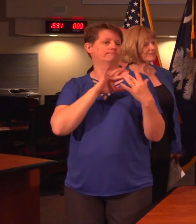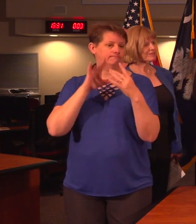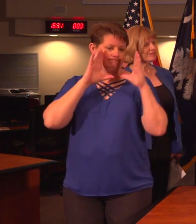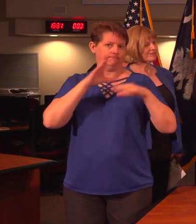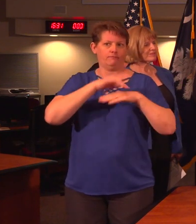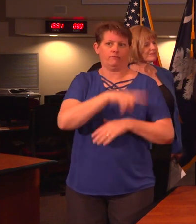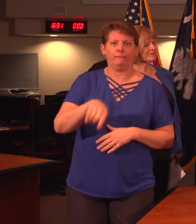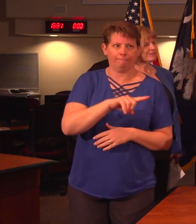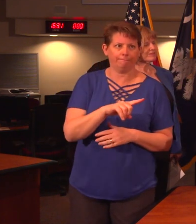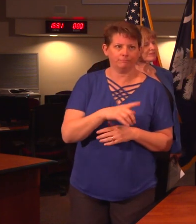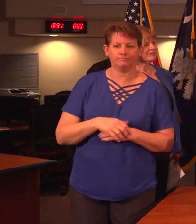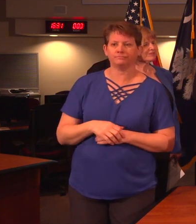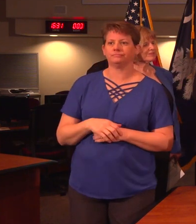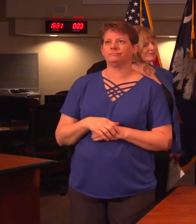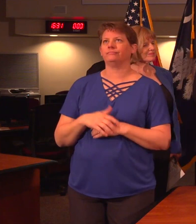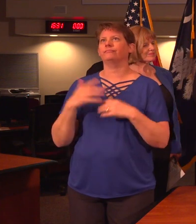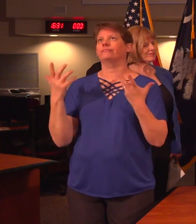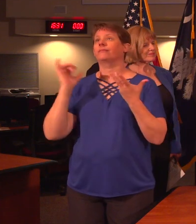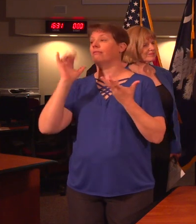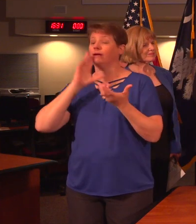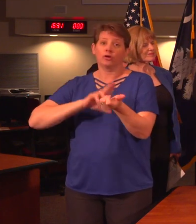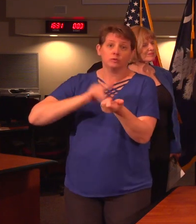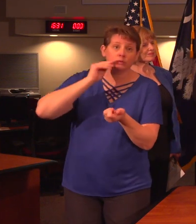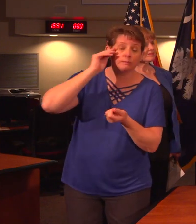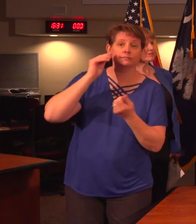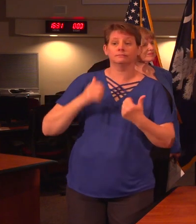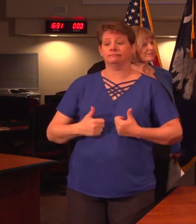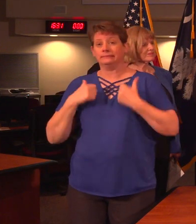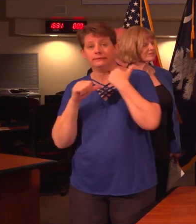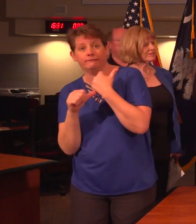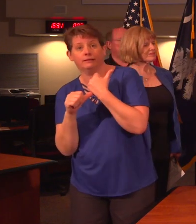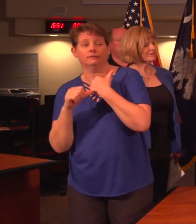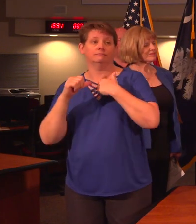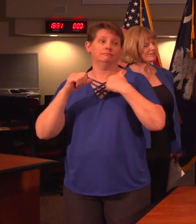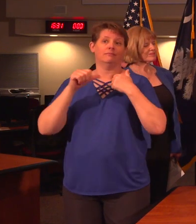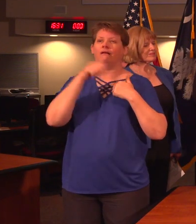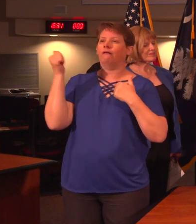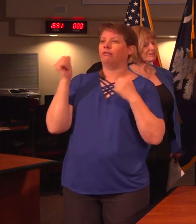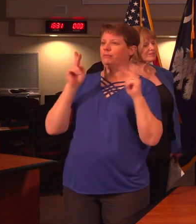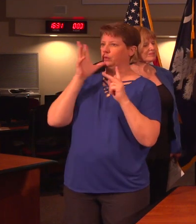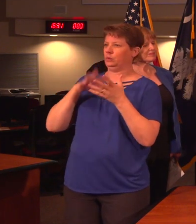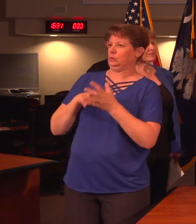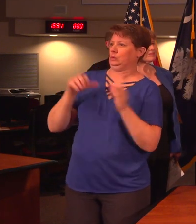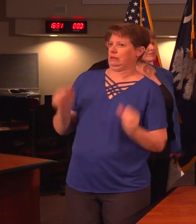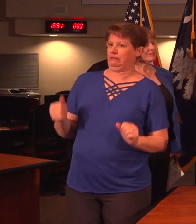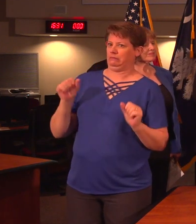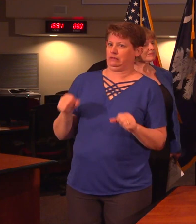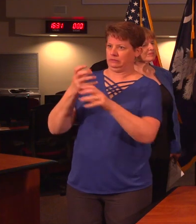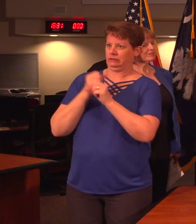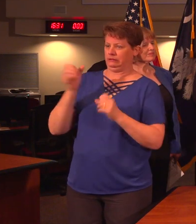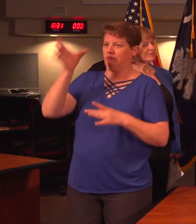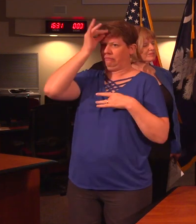illness. This includes our nursing homes and assisted living facilities, as well as other vulnerable populations with unique circumstances.